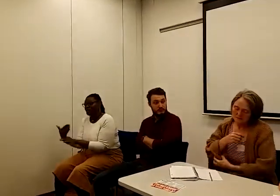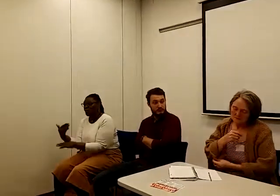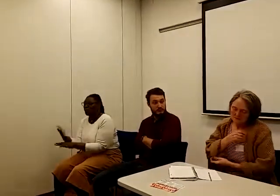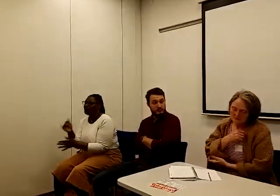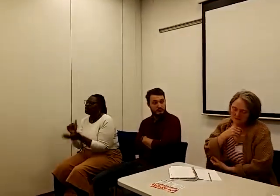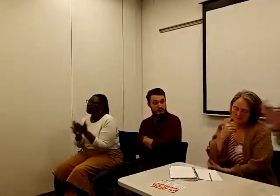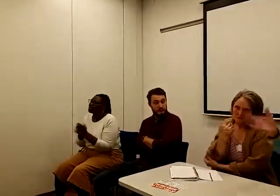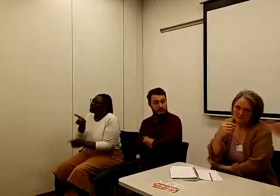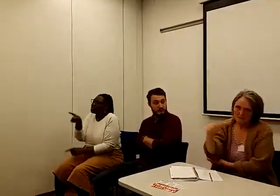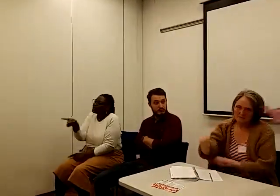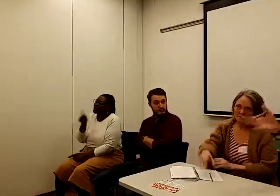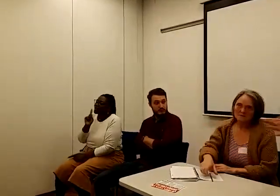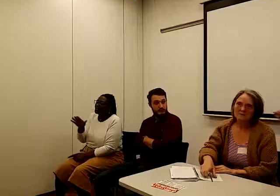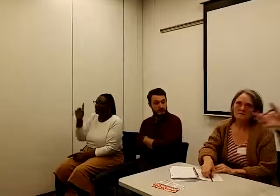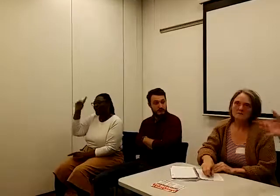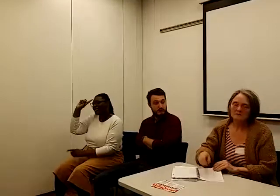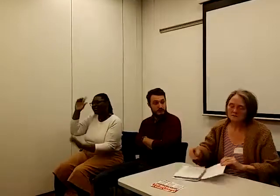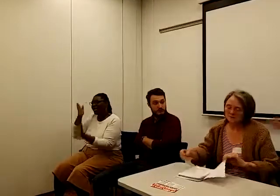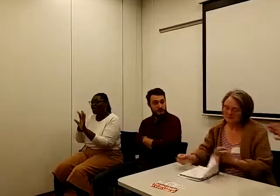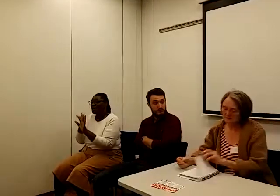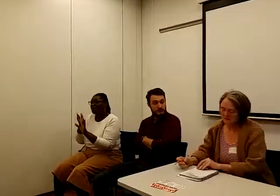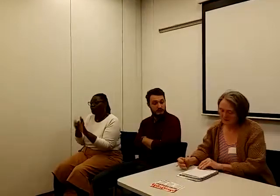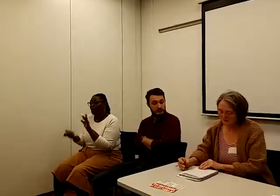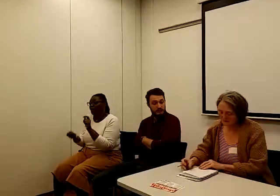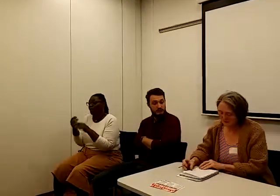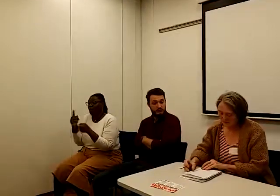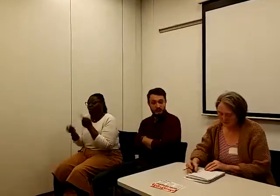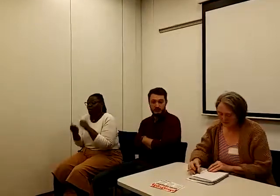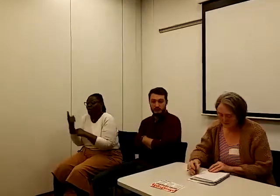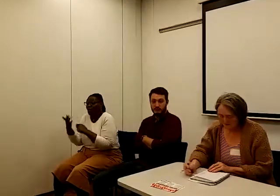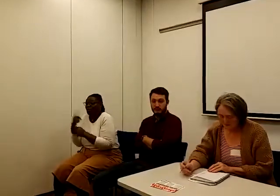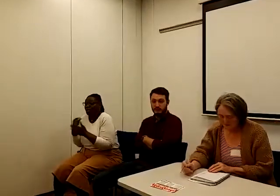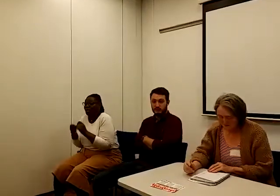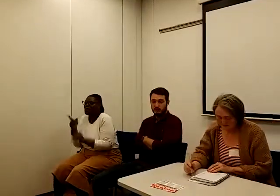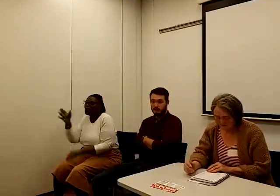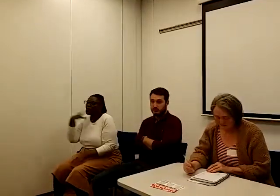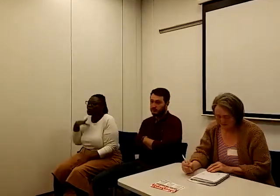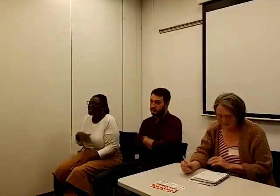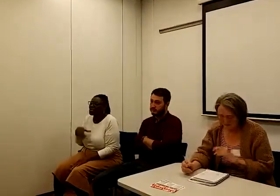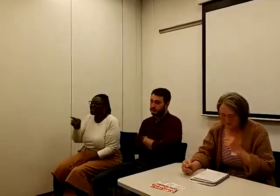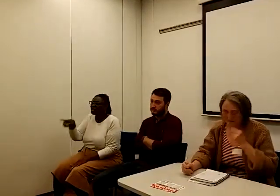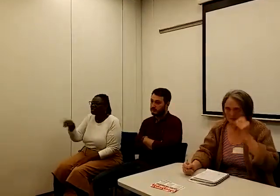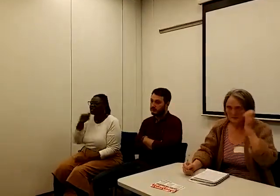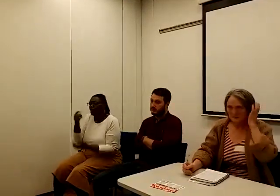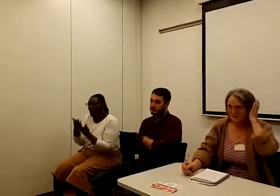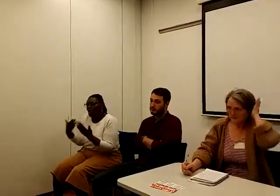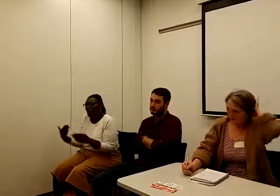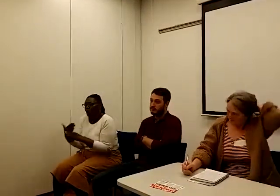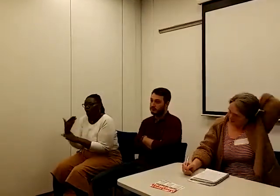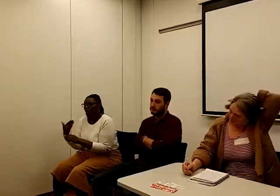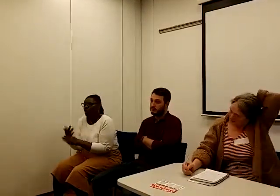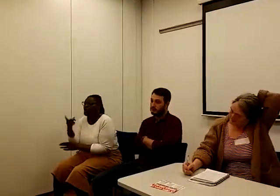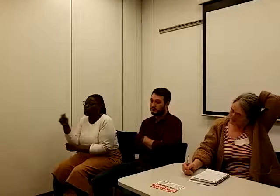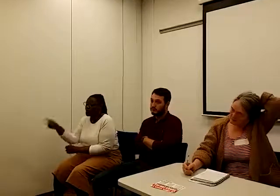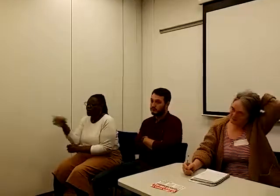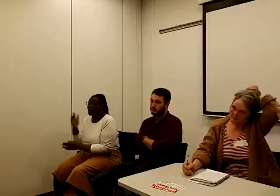have, and that's where psycho-compulsion is going to have come in. But we do need to do an awful lot of work with and against the BMA.